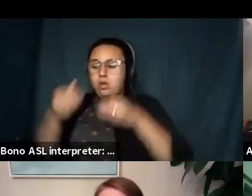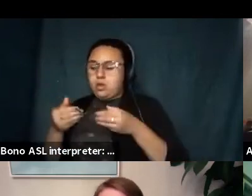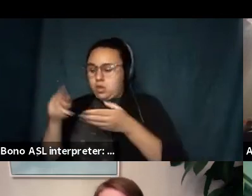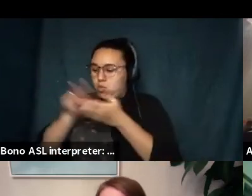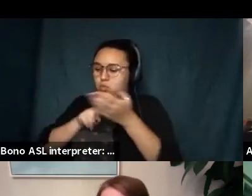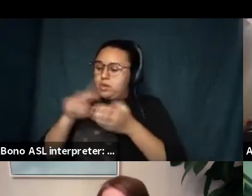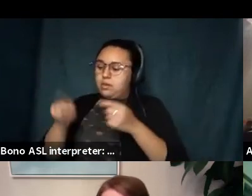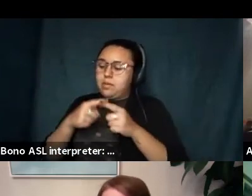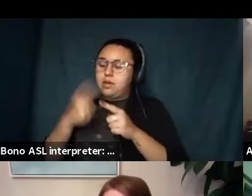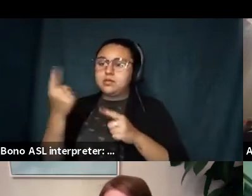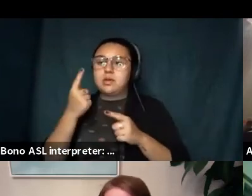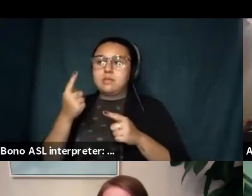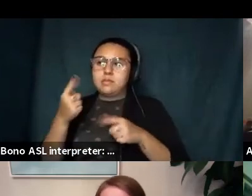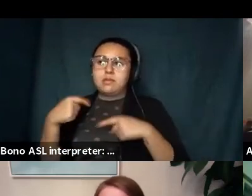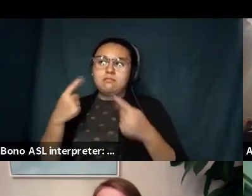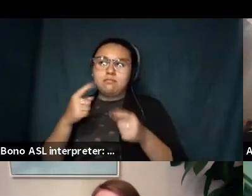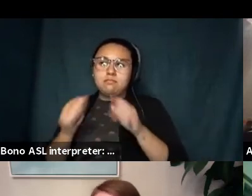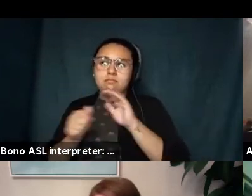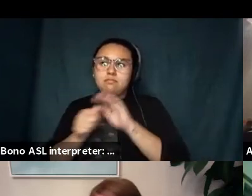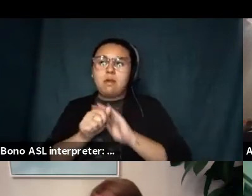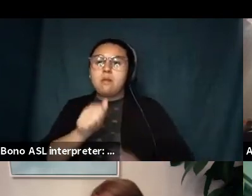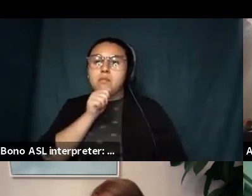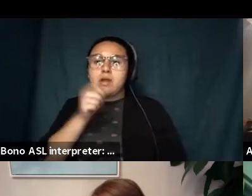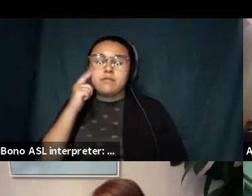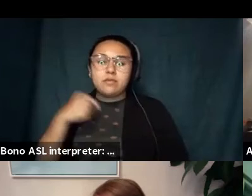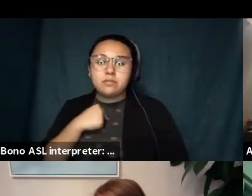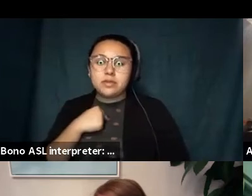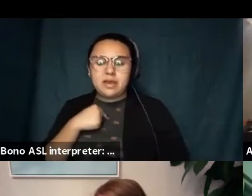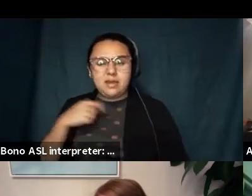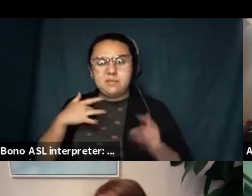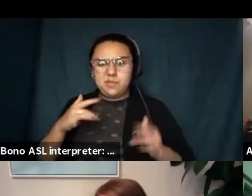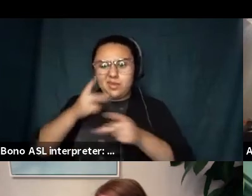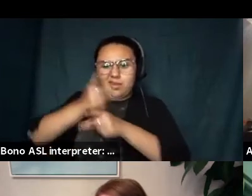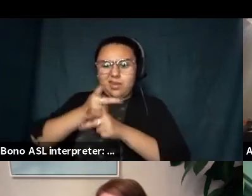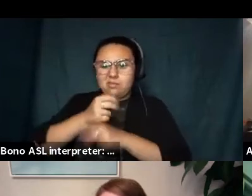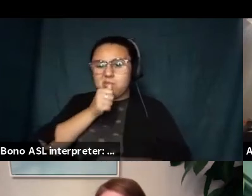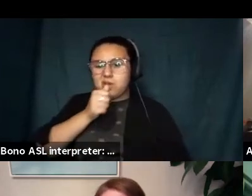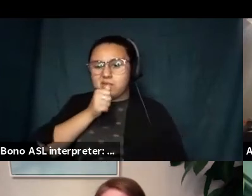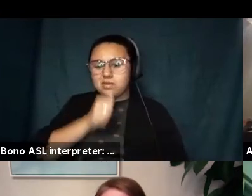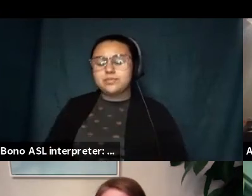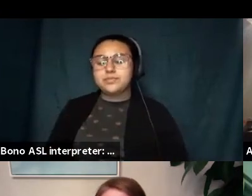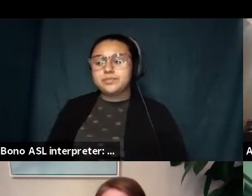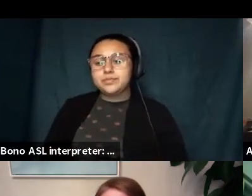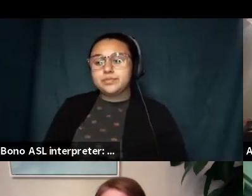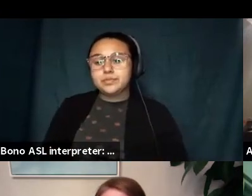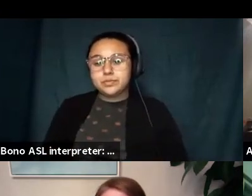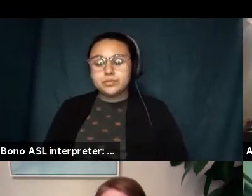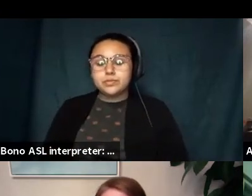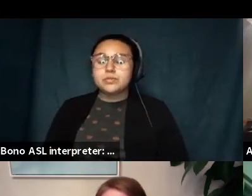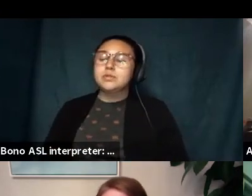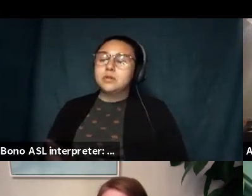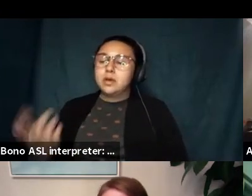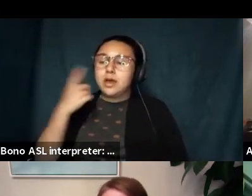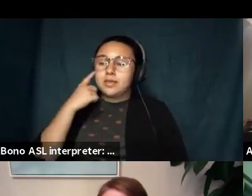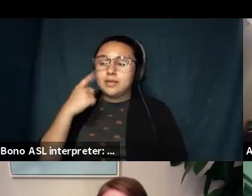kept mostly private um so i you know i think um i